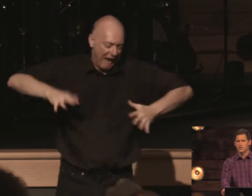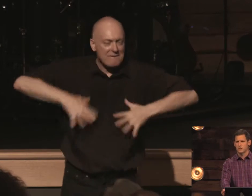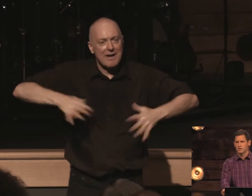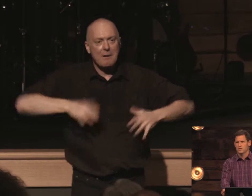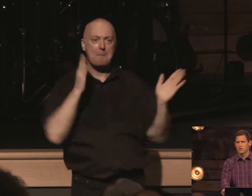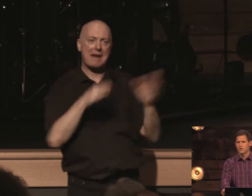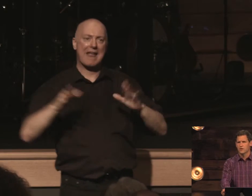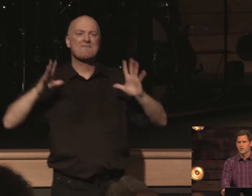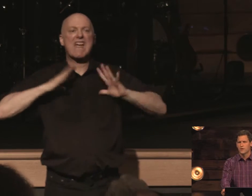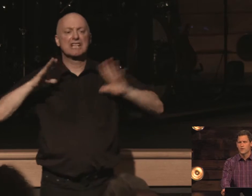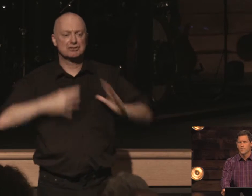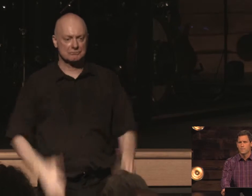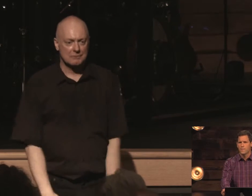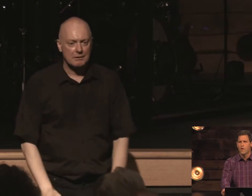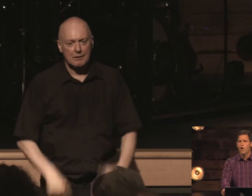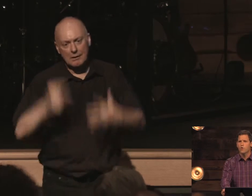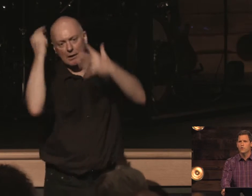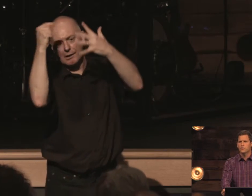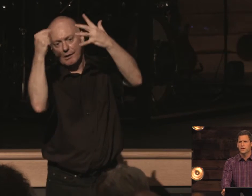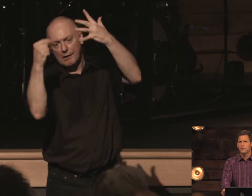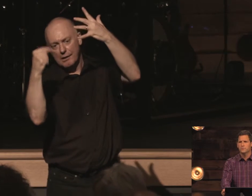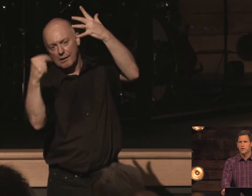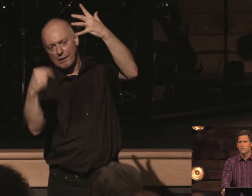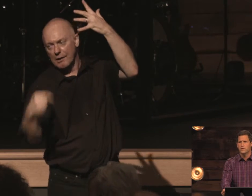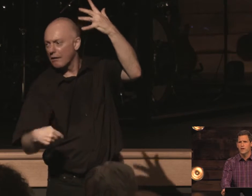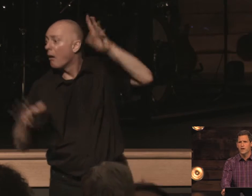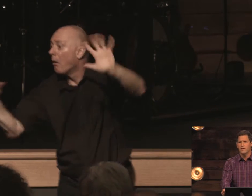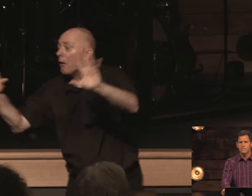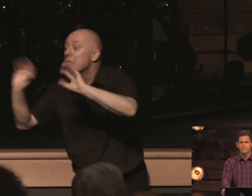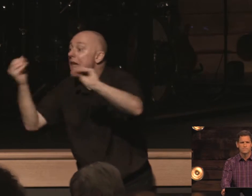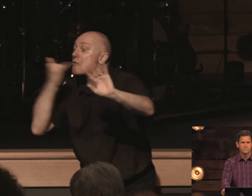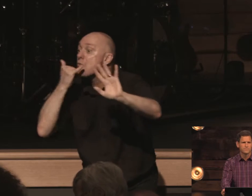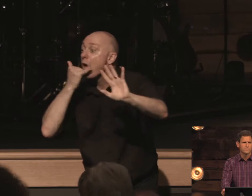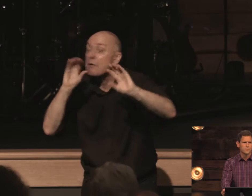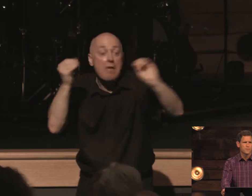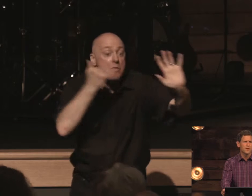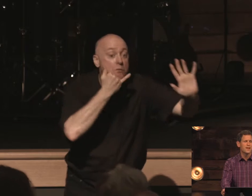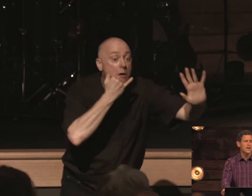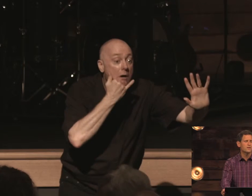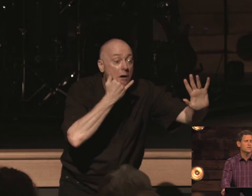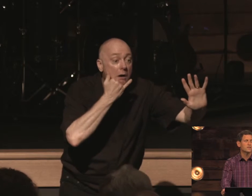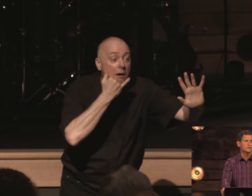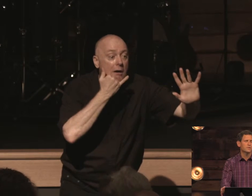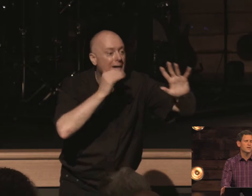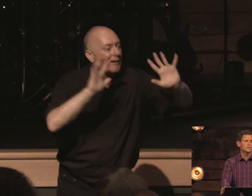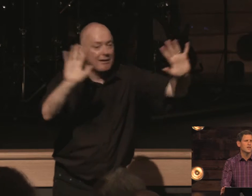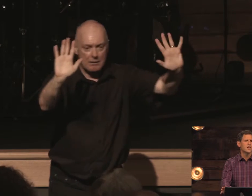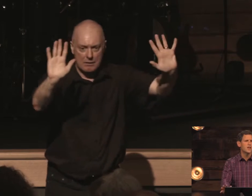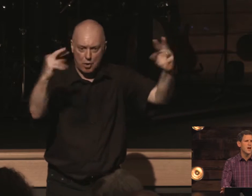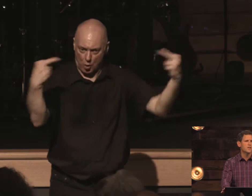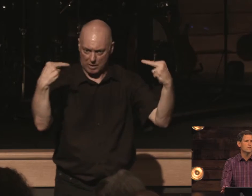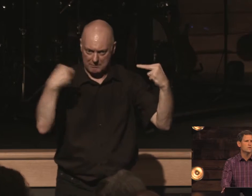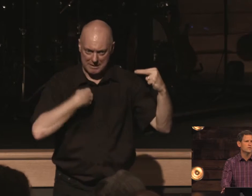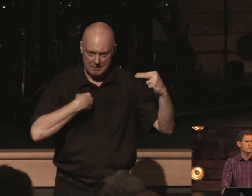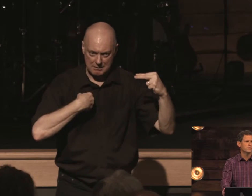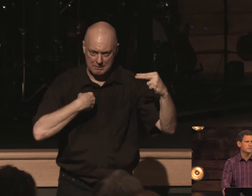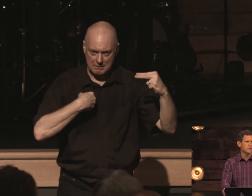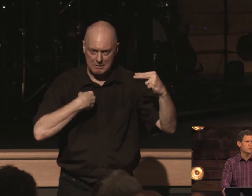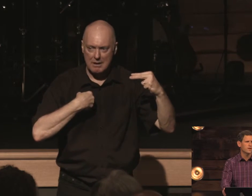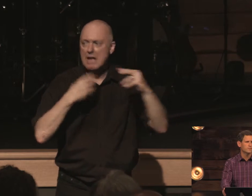now all those things might be okay but none of the love and love none of those things can save your life